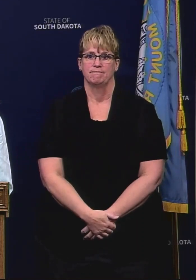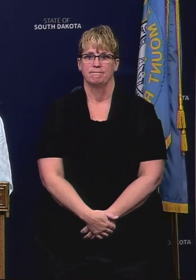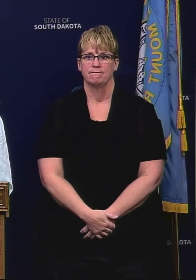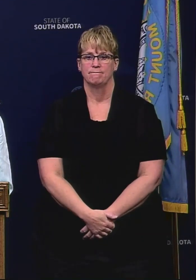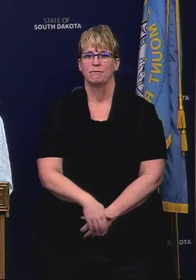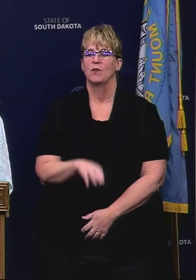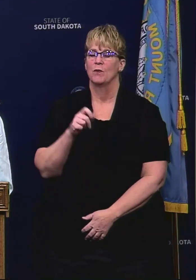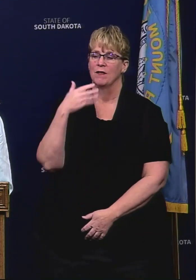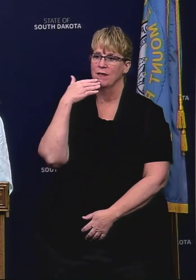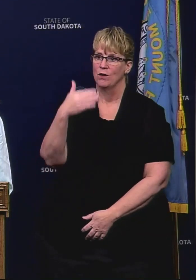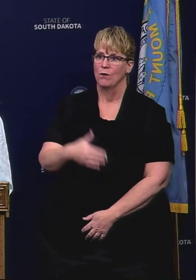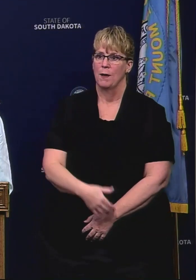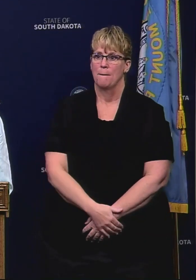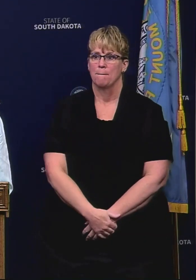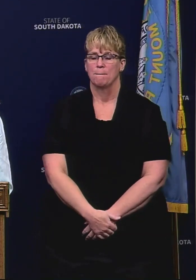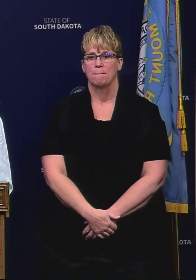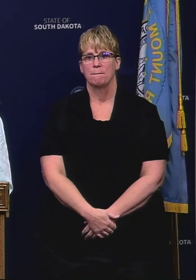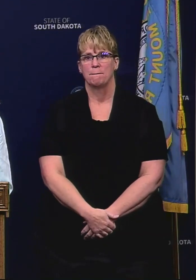Okay thank you.